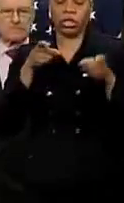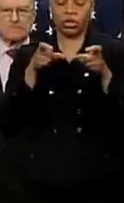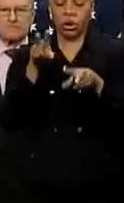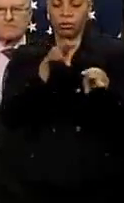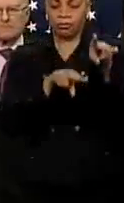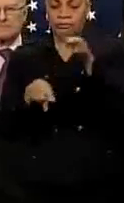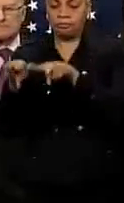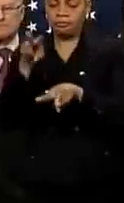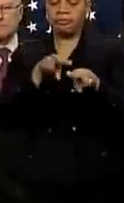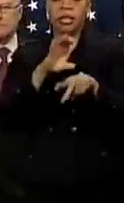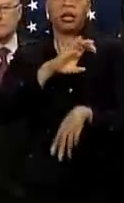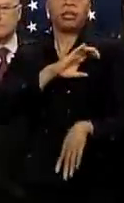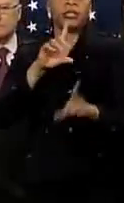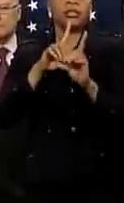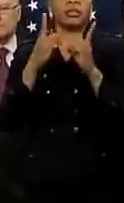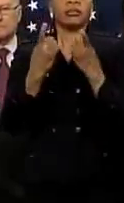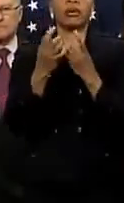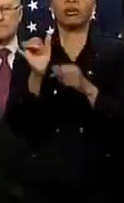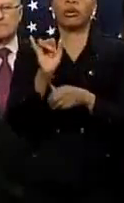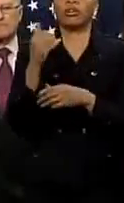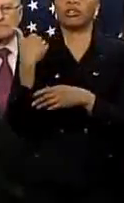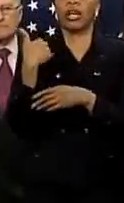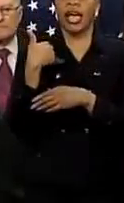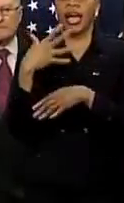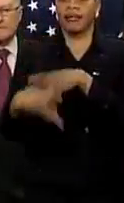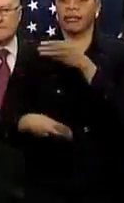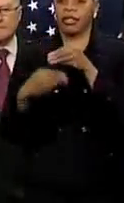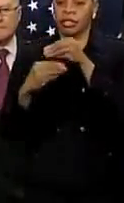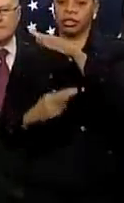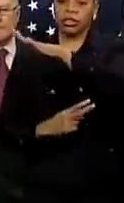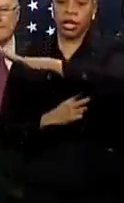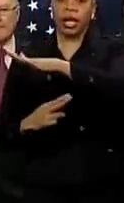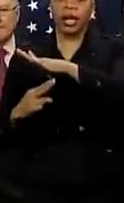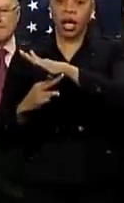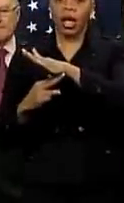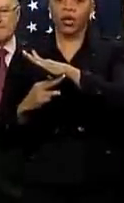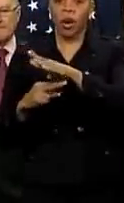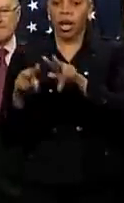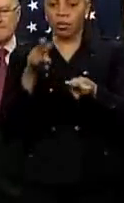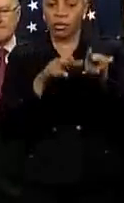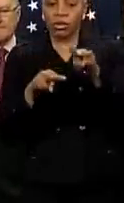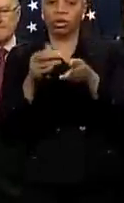police department will also be putting additional highway patrol units on duty to help stranded motorists.